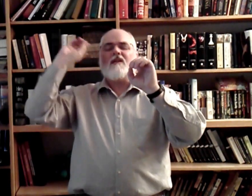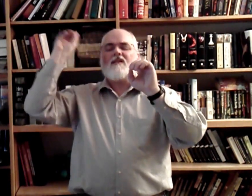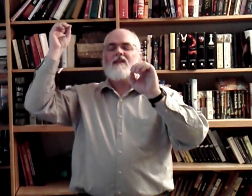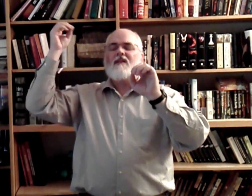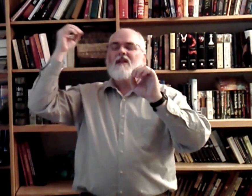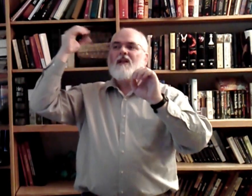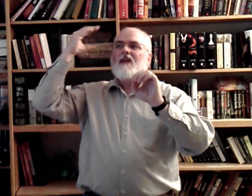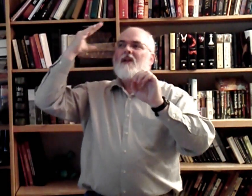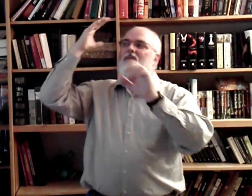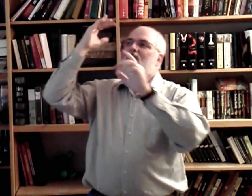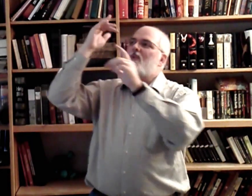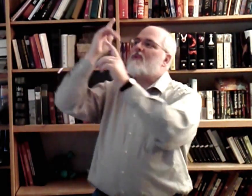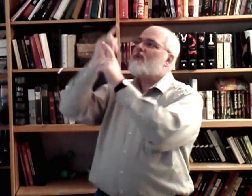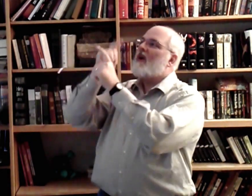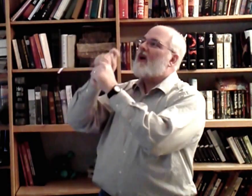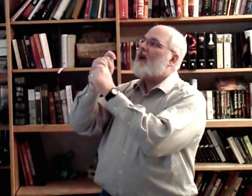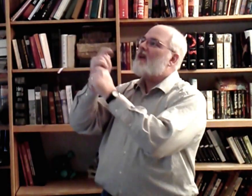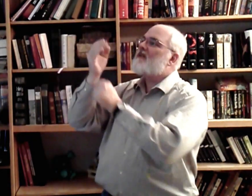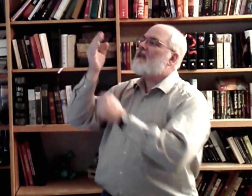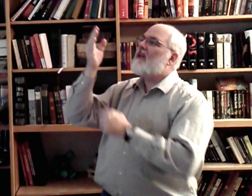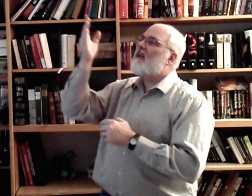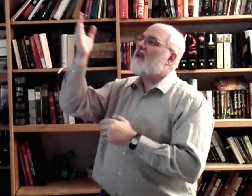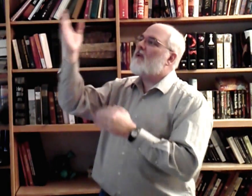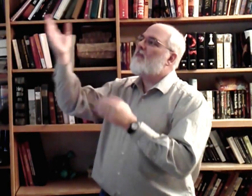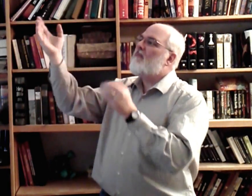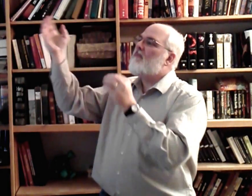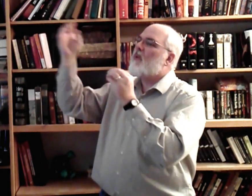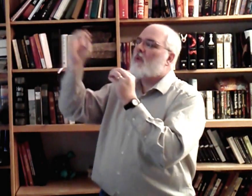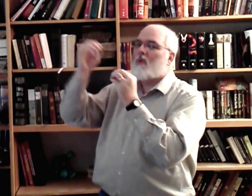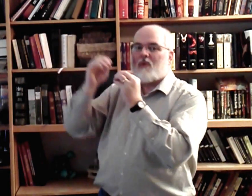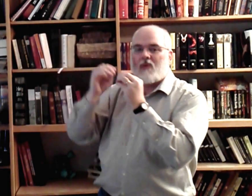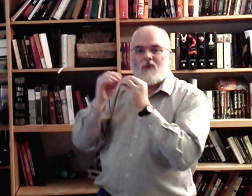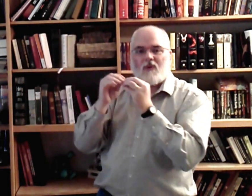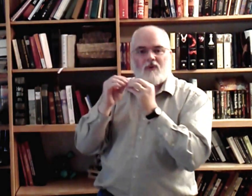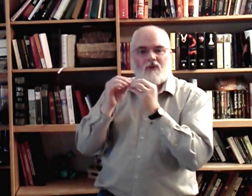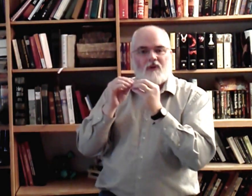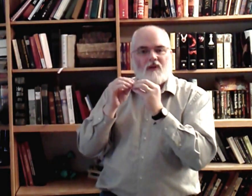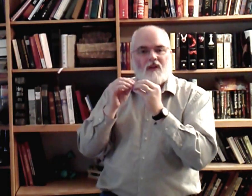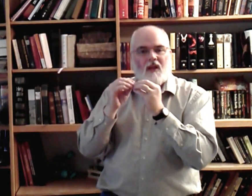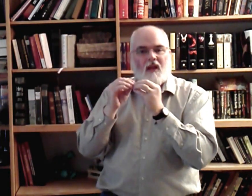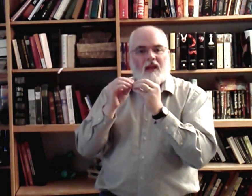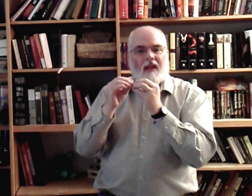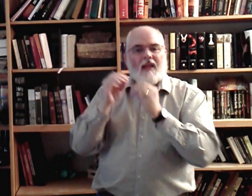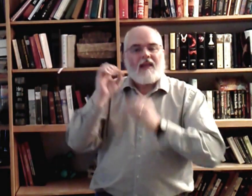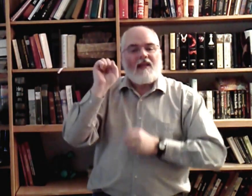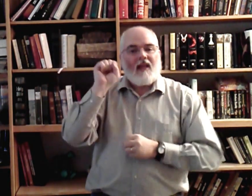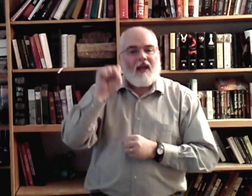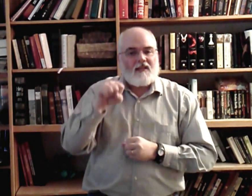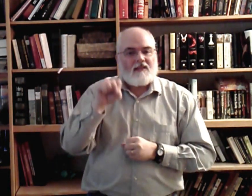to trust Him more. Yes,